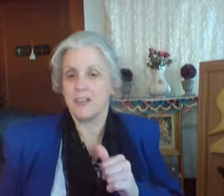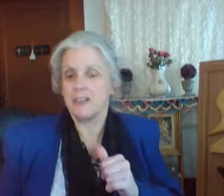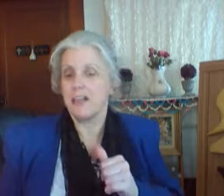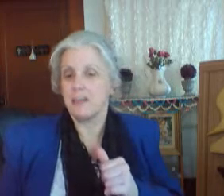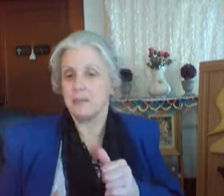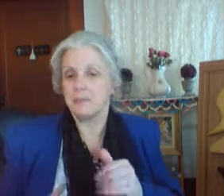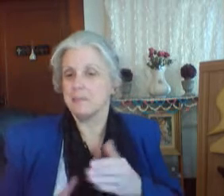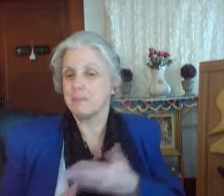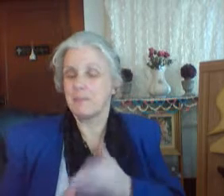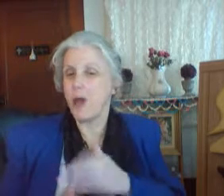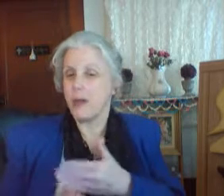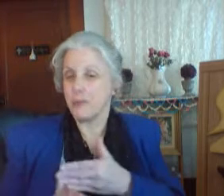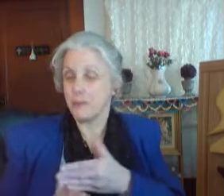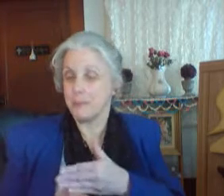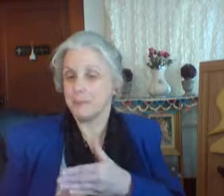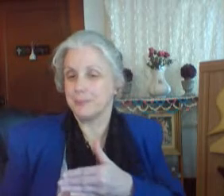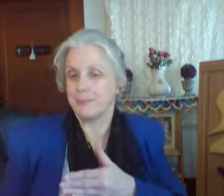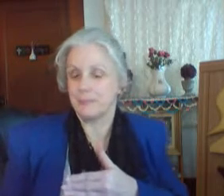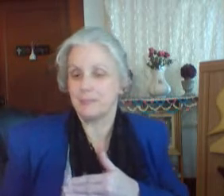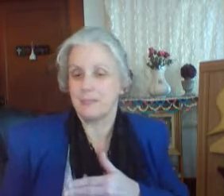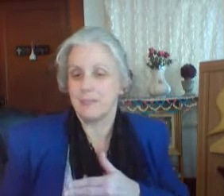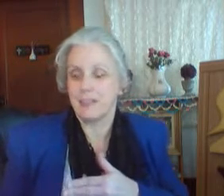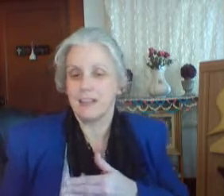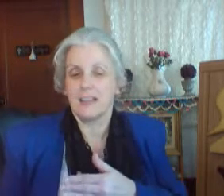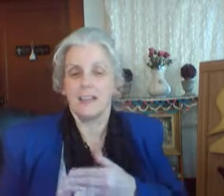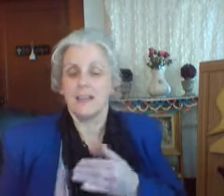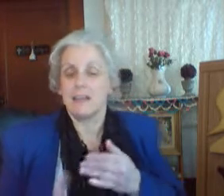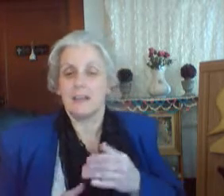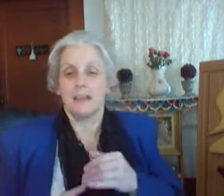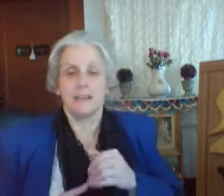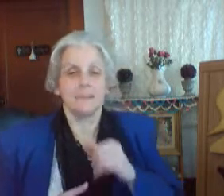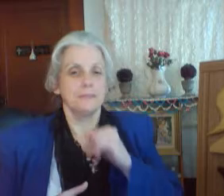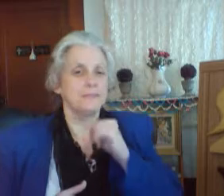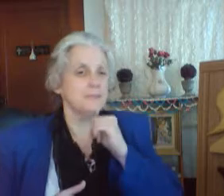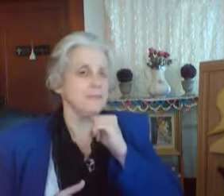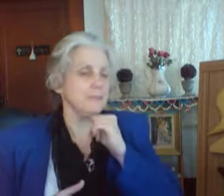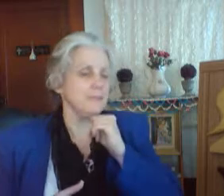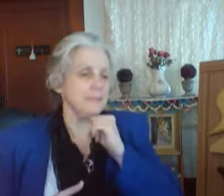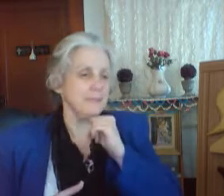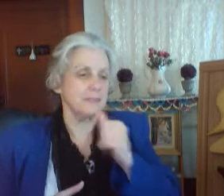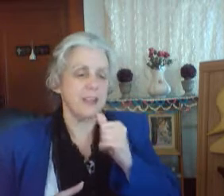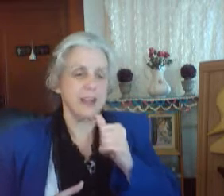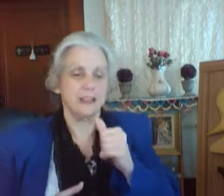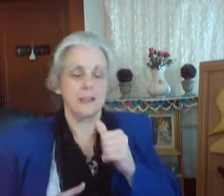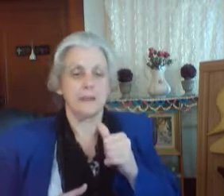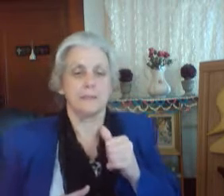abides to turn away.